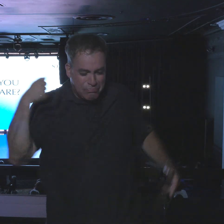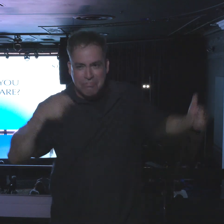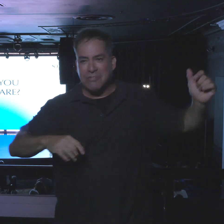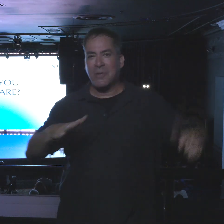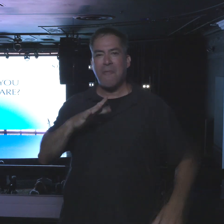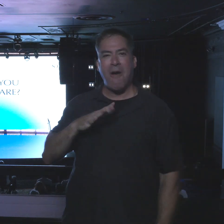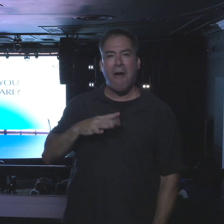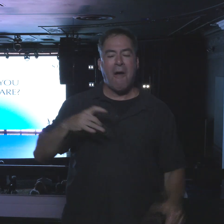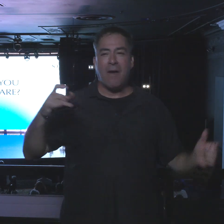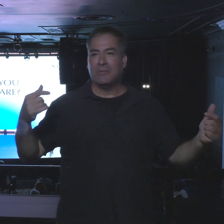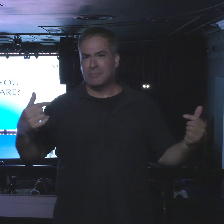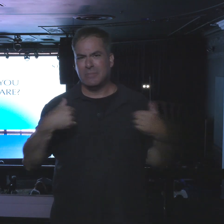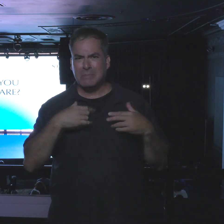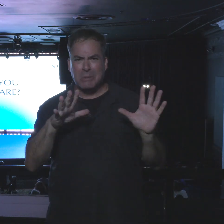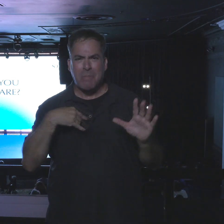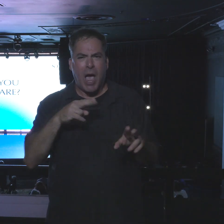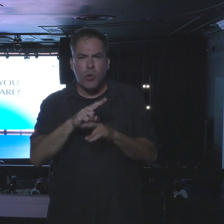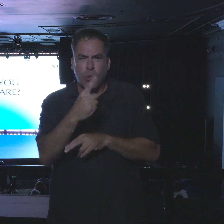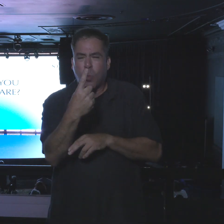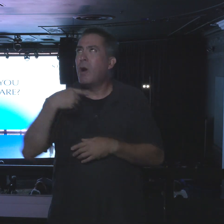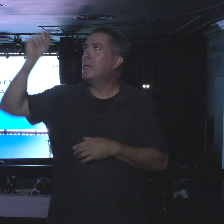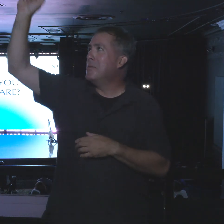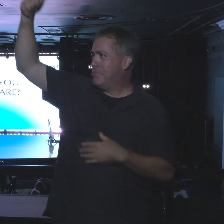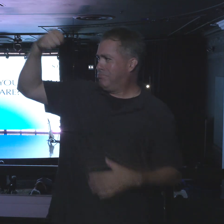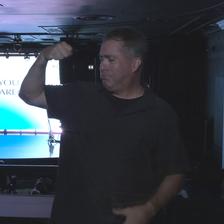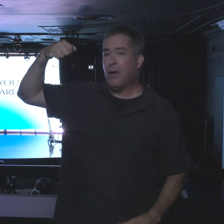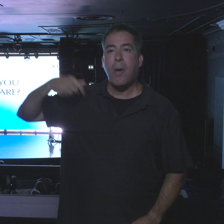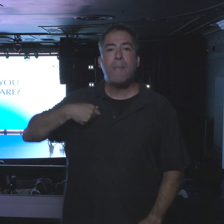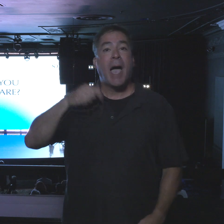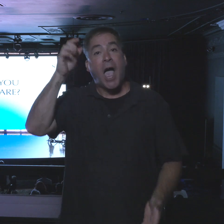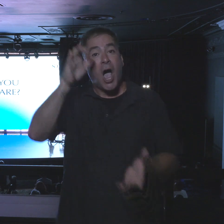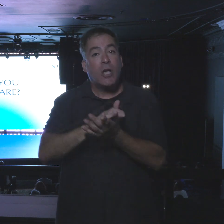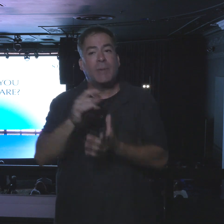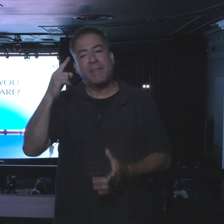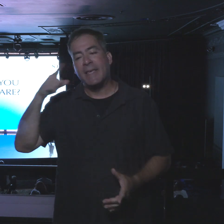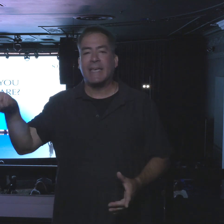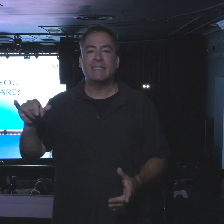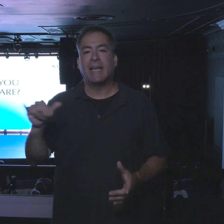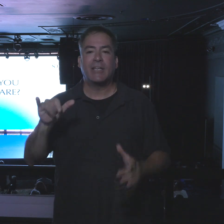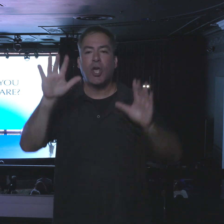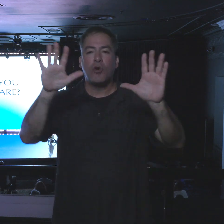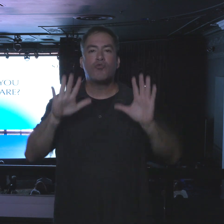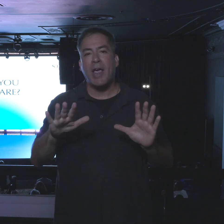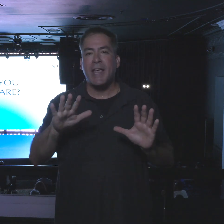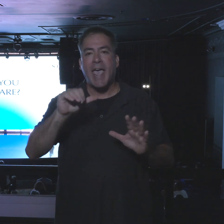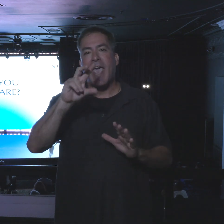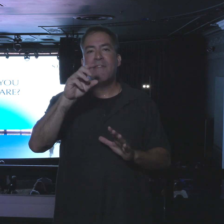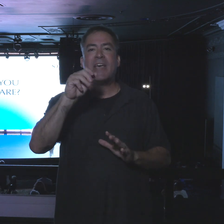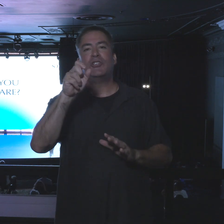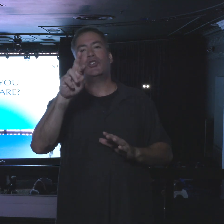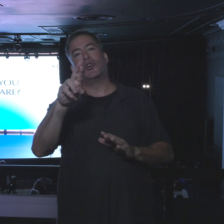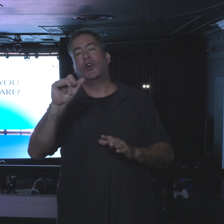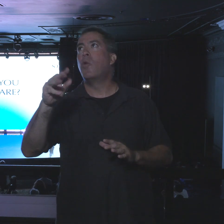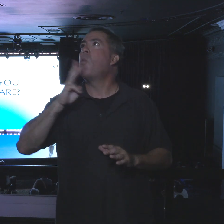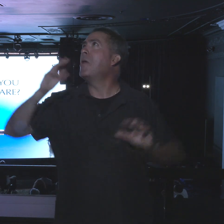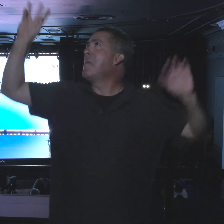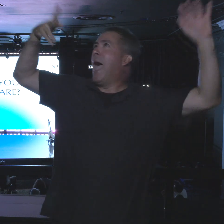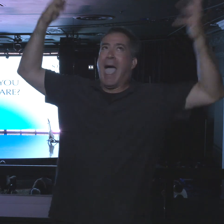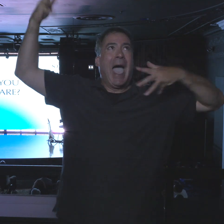You know. Not me. I only use the handheld. My husband's in there. He thinks he's in great adventure. So, there he is.